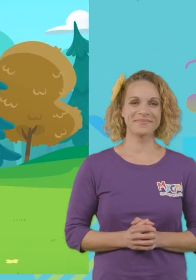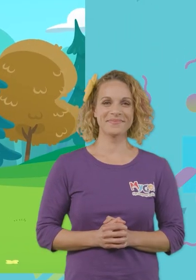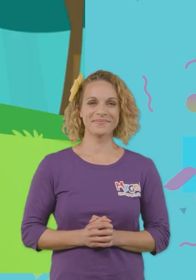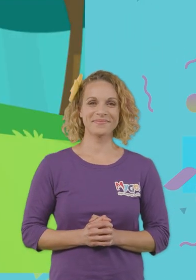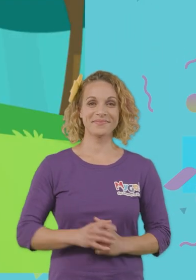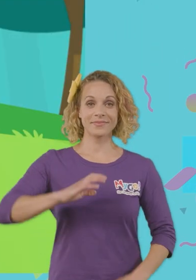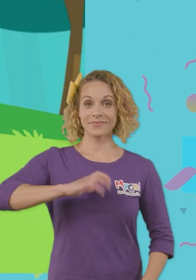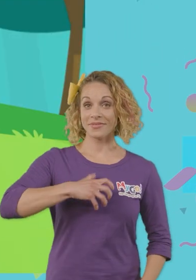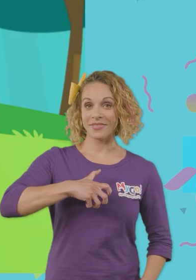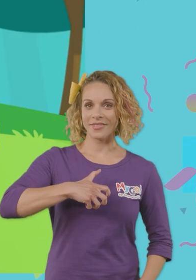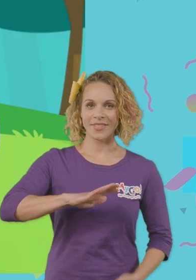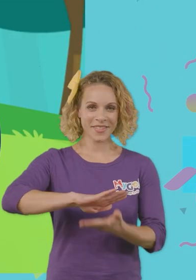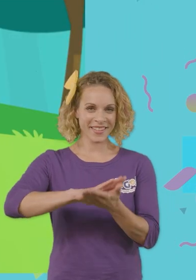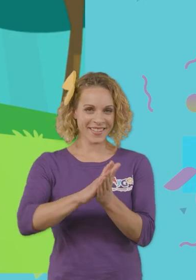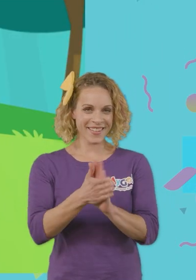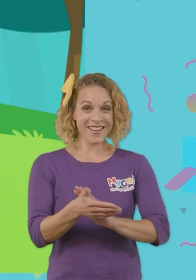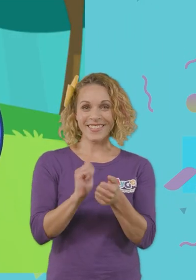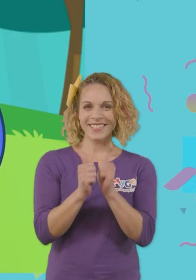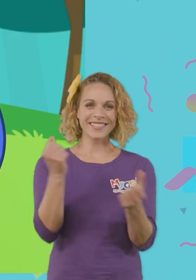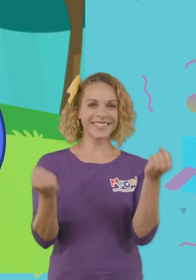Morphle, morph into a race car!